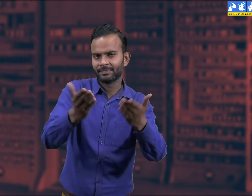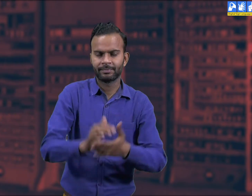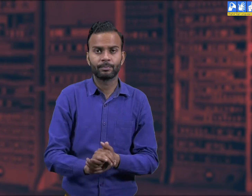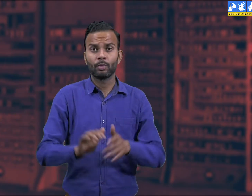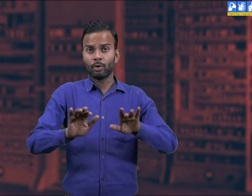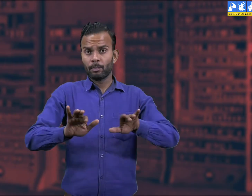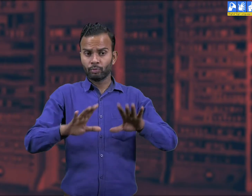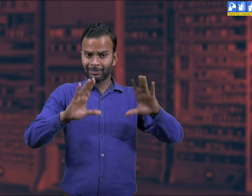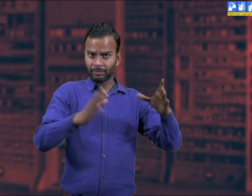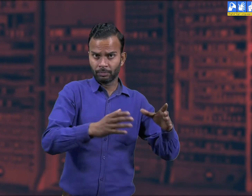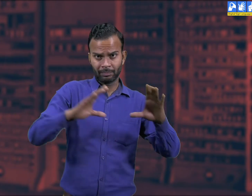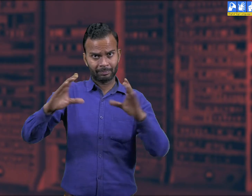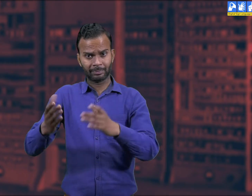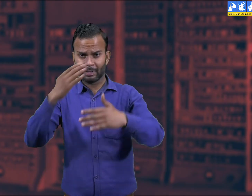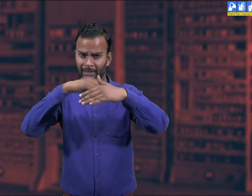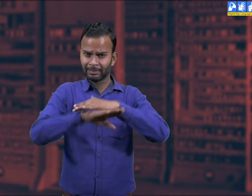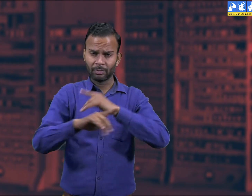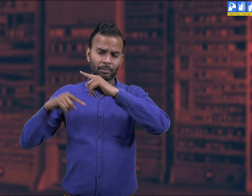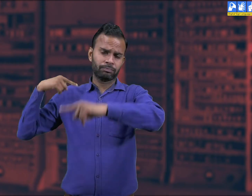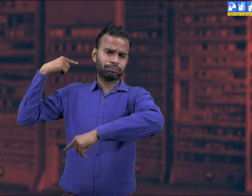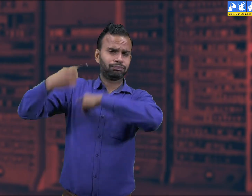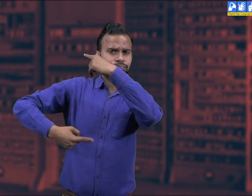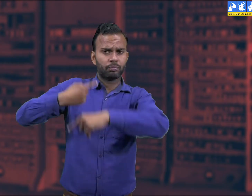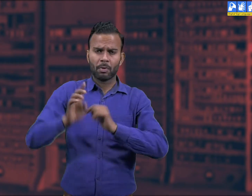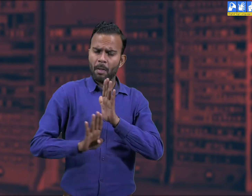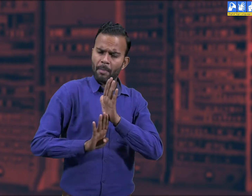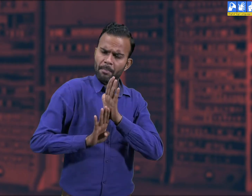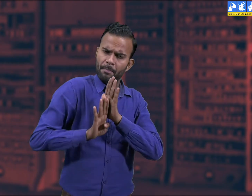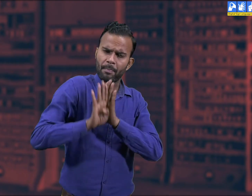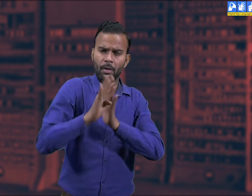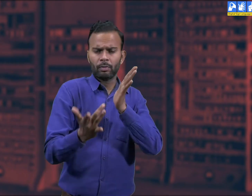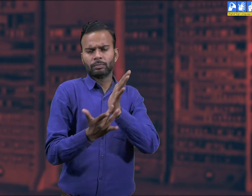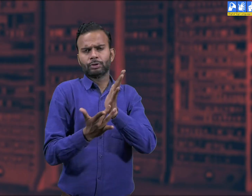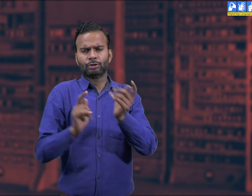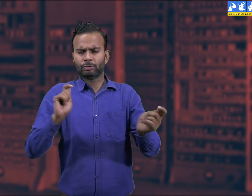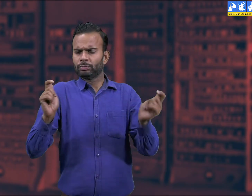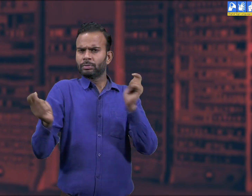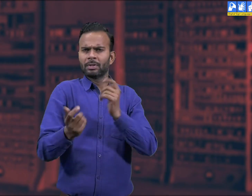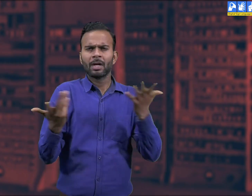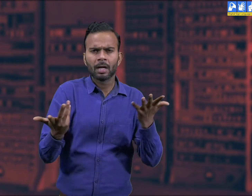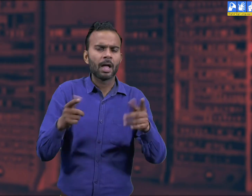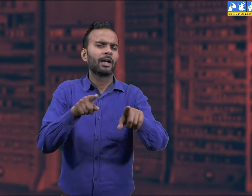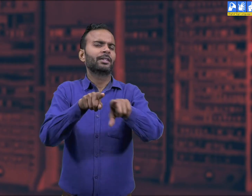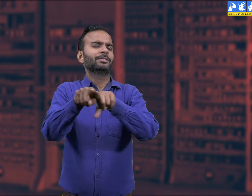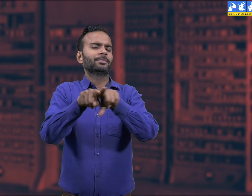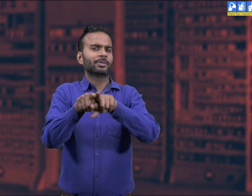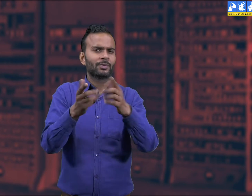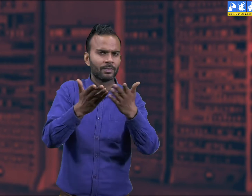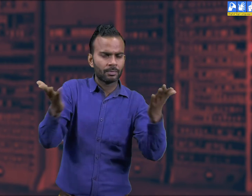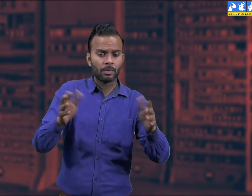The evolution of computer technology is being done from time to time with its shape and